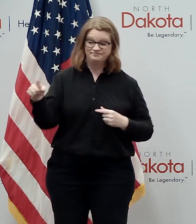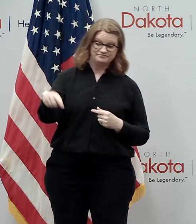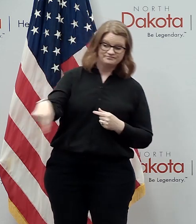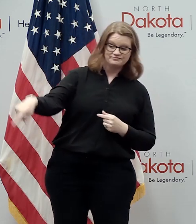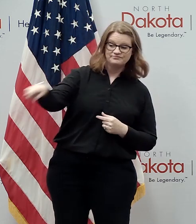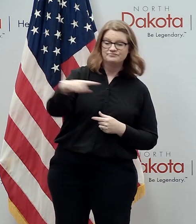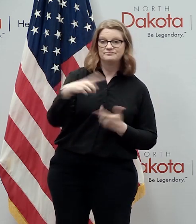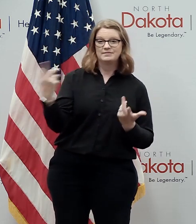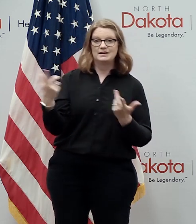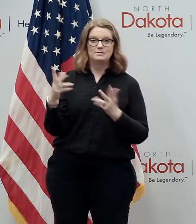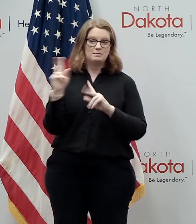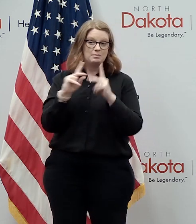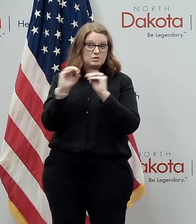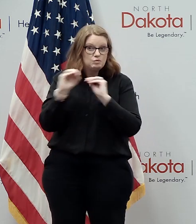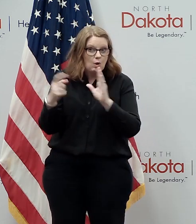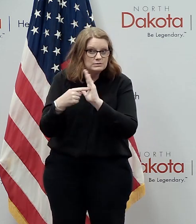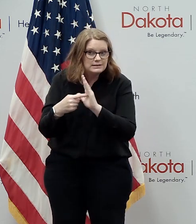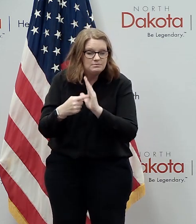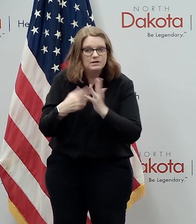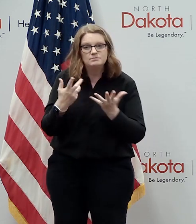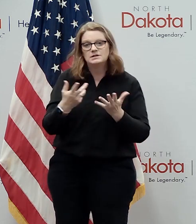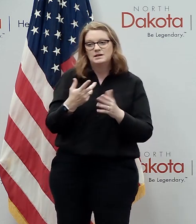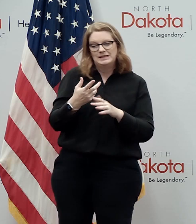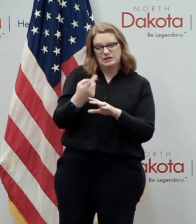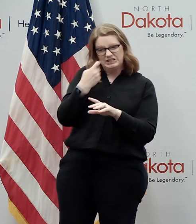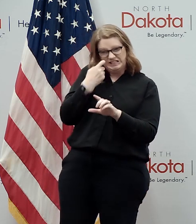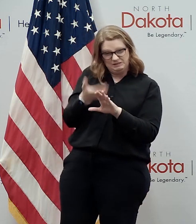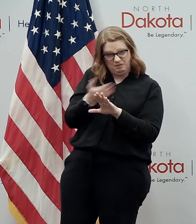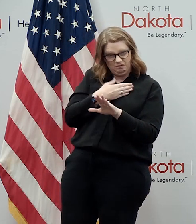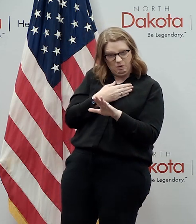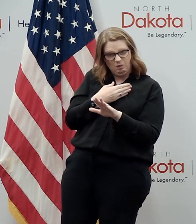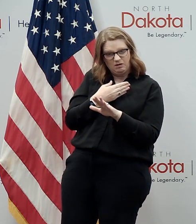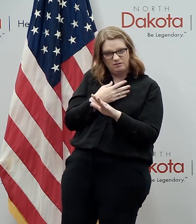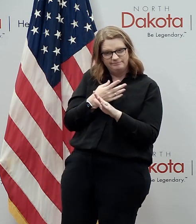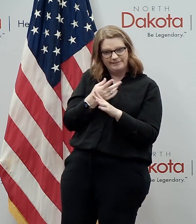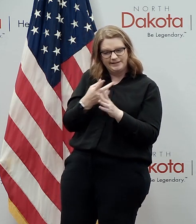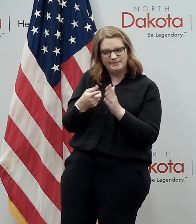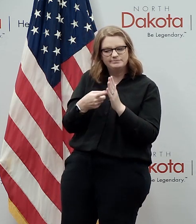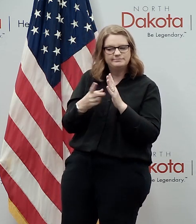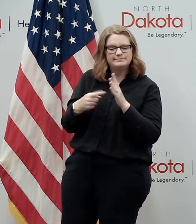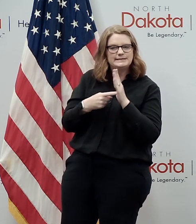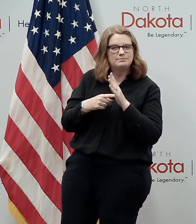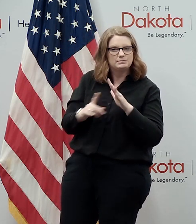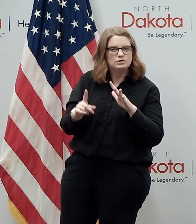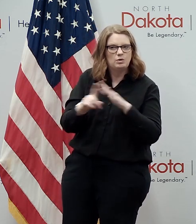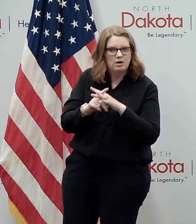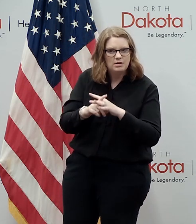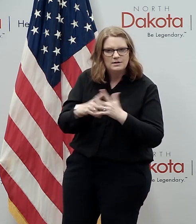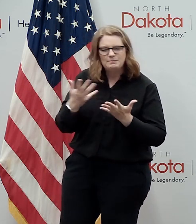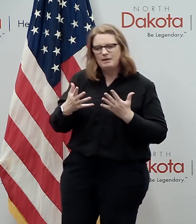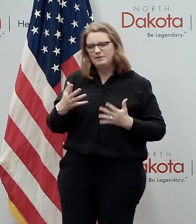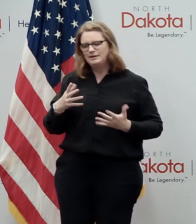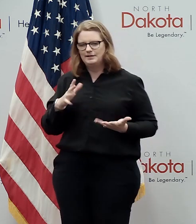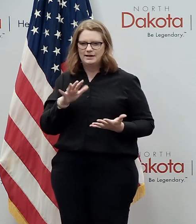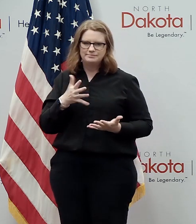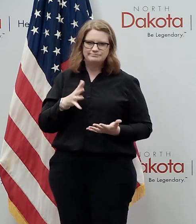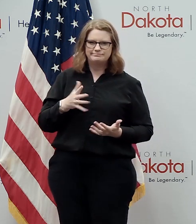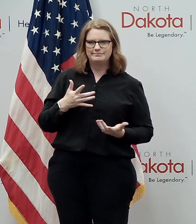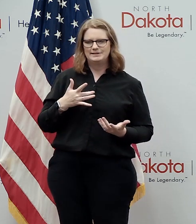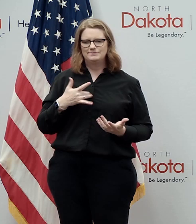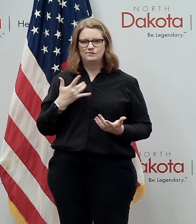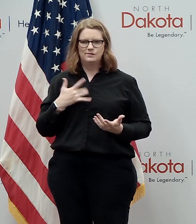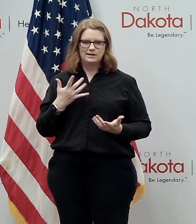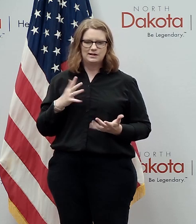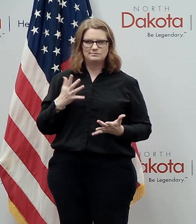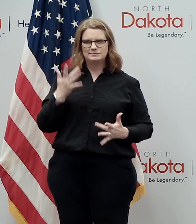pre-symptomatic or asymptomatic versus those that are not feeling well and really feel like hey i'm getting sick and